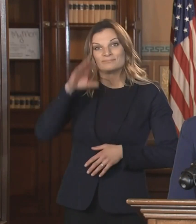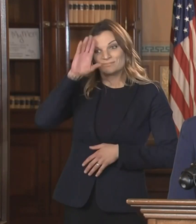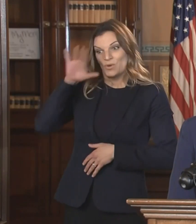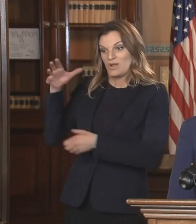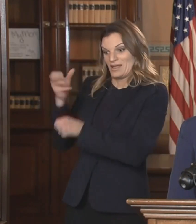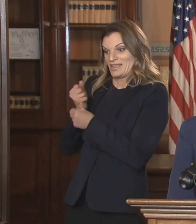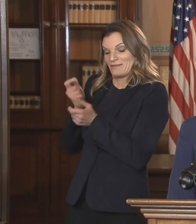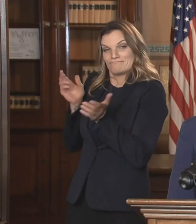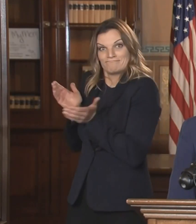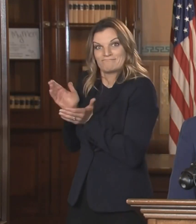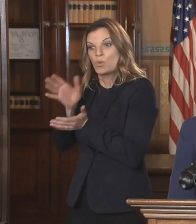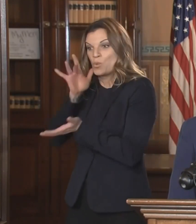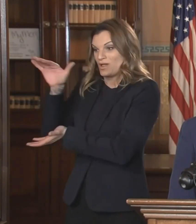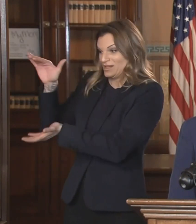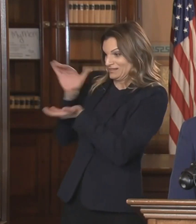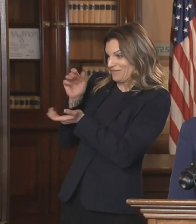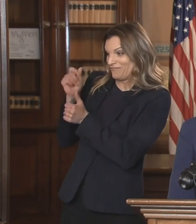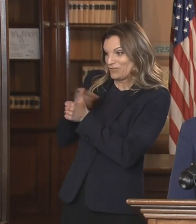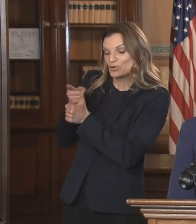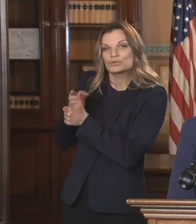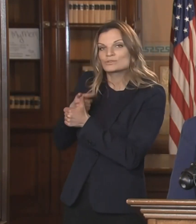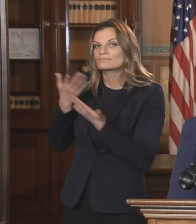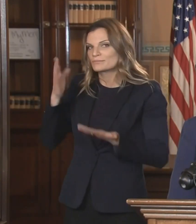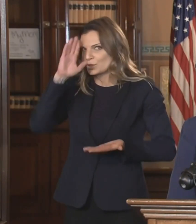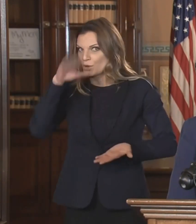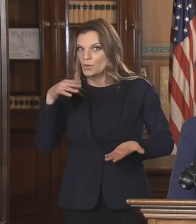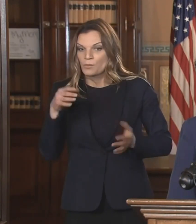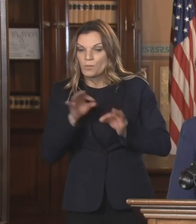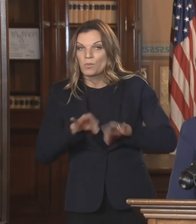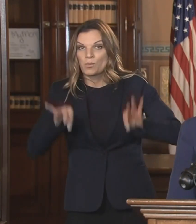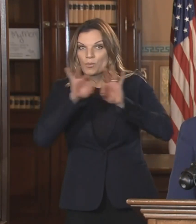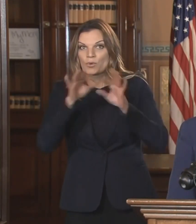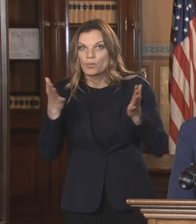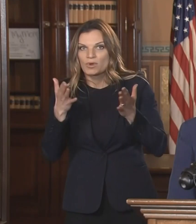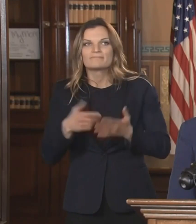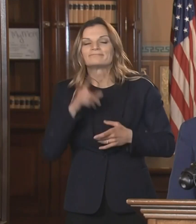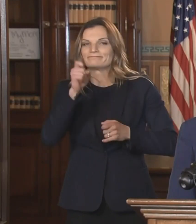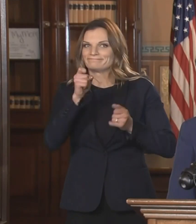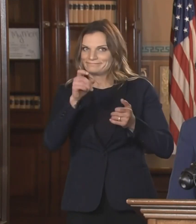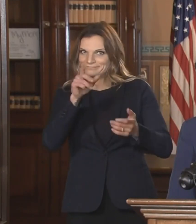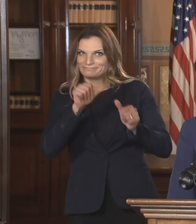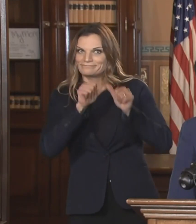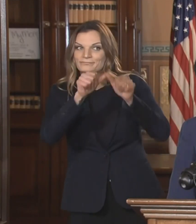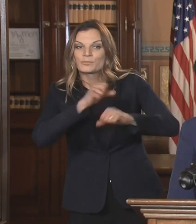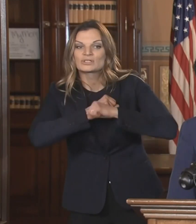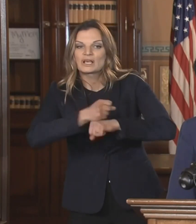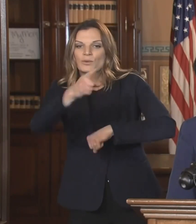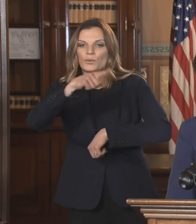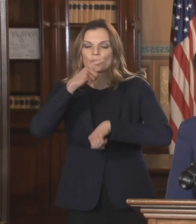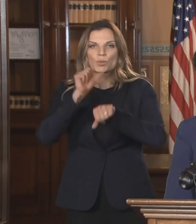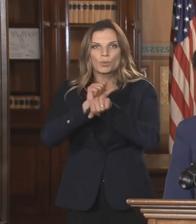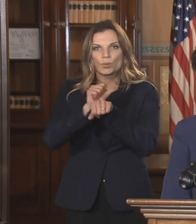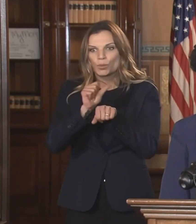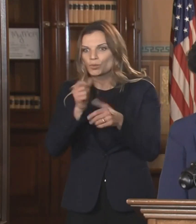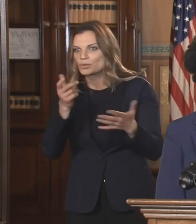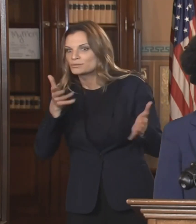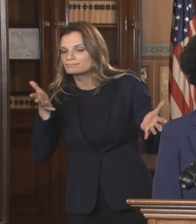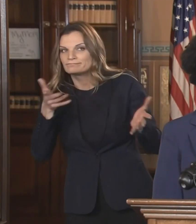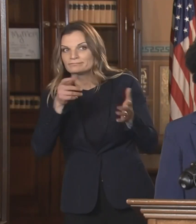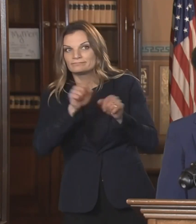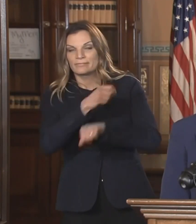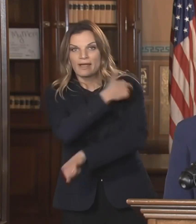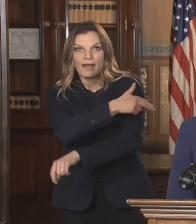amount in the beginning, our first priority will be to keep our health care systems operating and to protect those who are the most vulnerable.